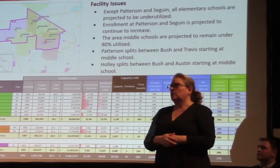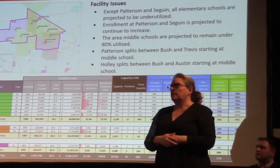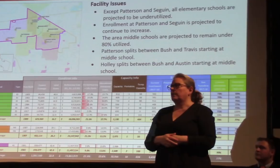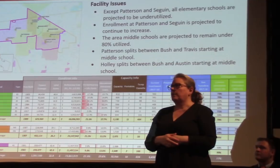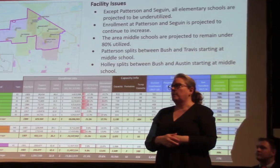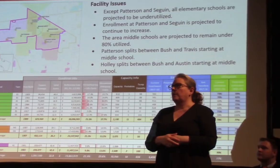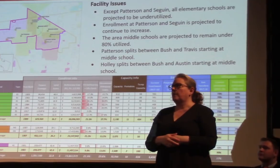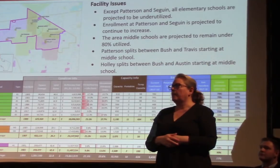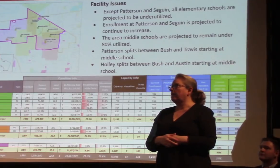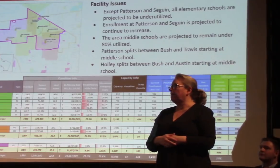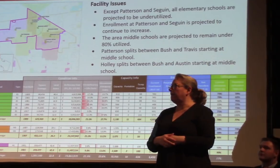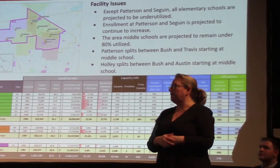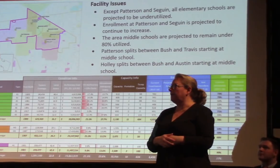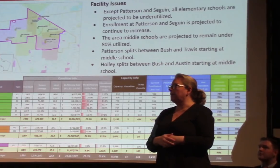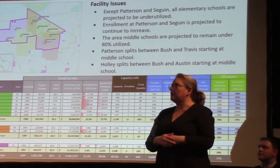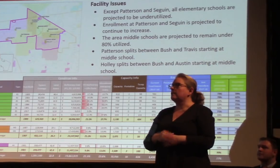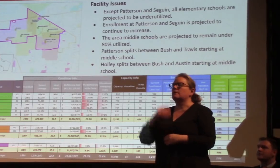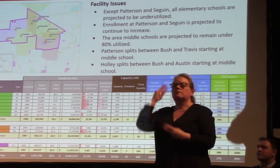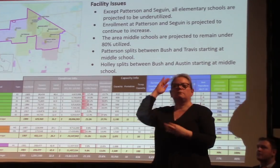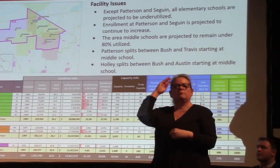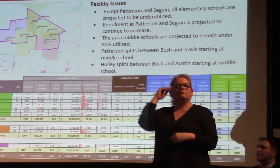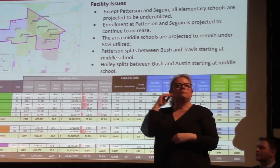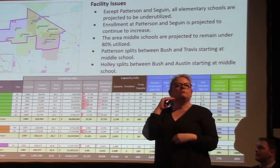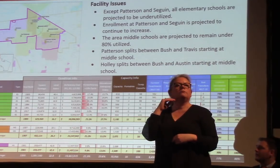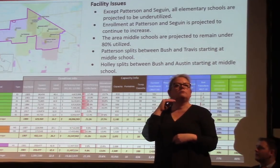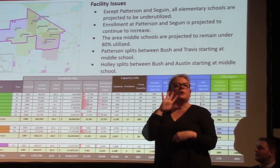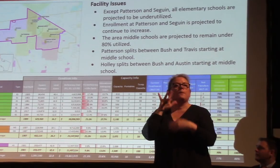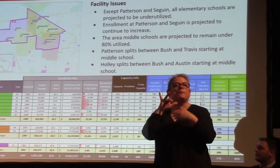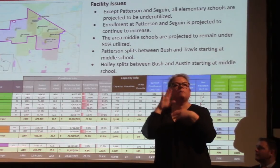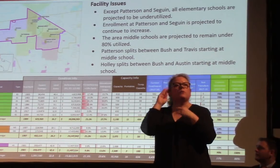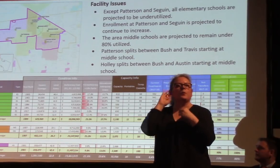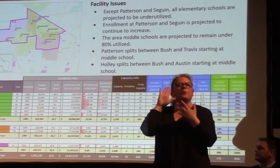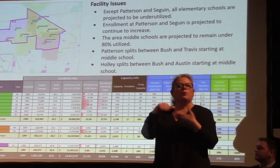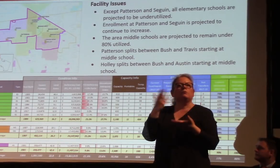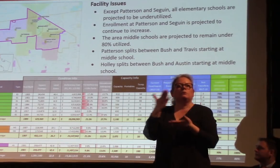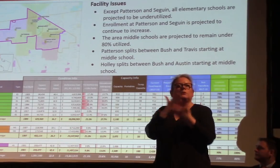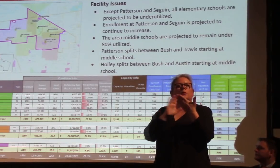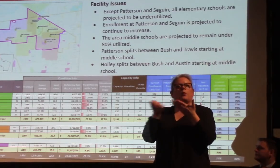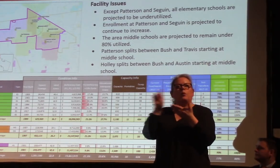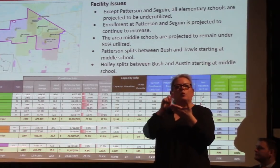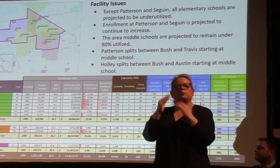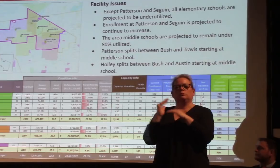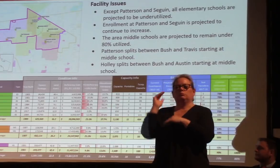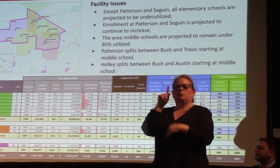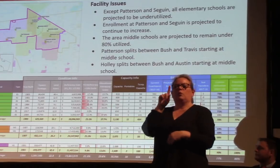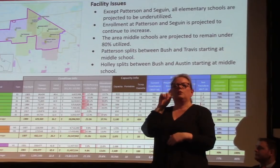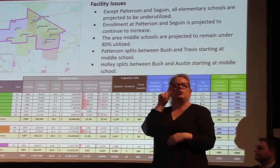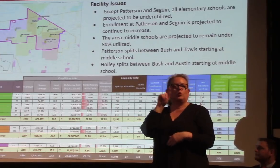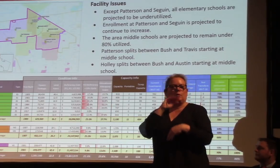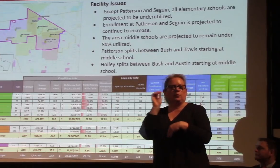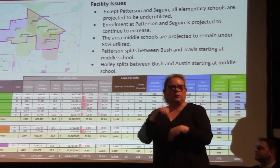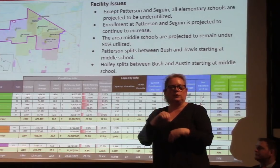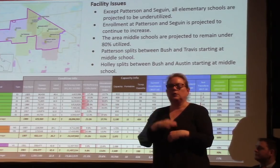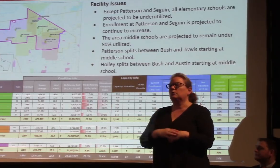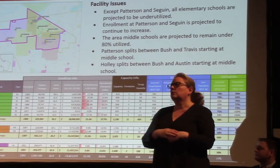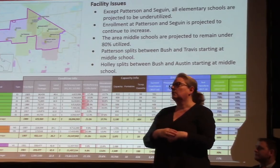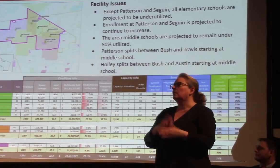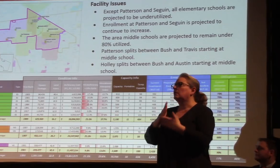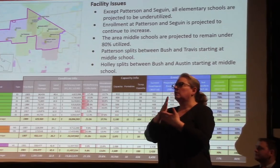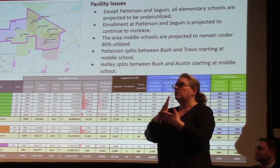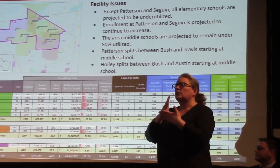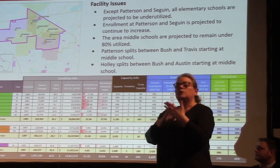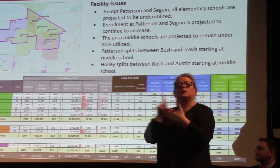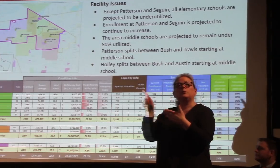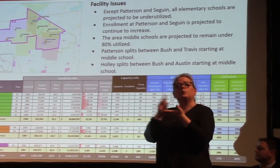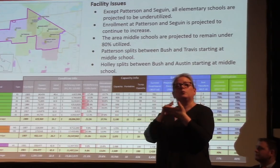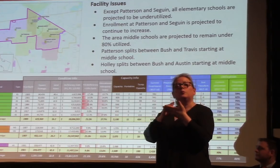need to be mindful of that. The middle schools in the area are both projected to remain under 80% utilized. We do have some pretty good, significant feeder